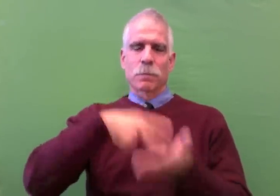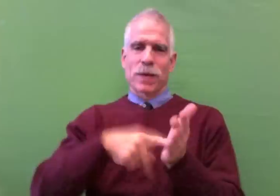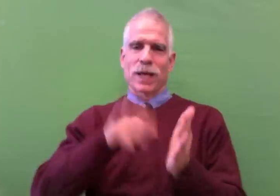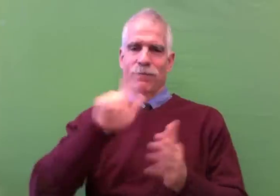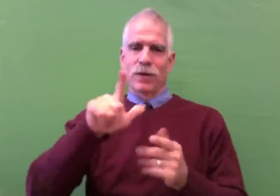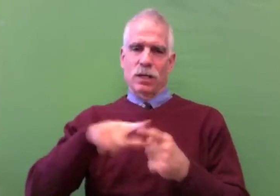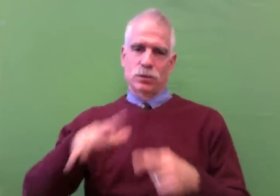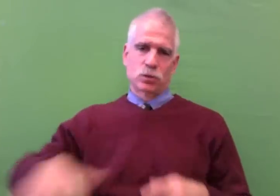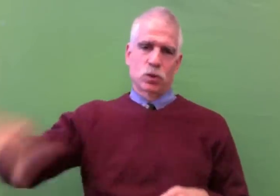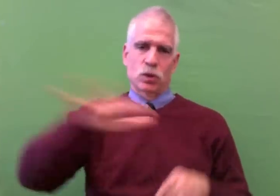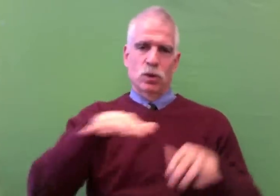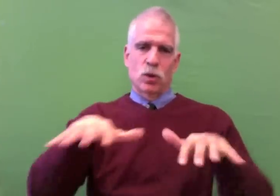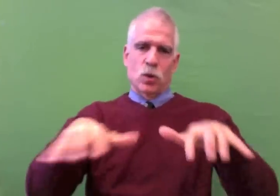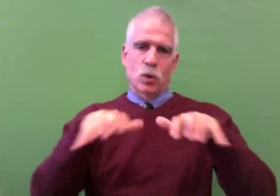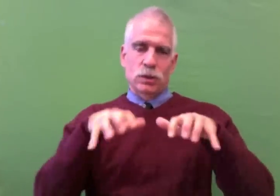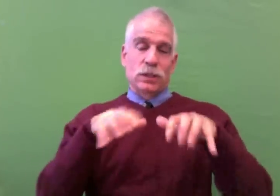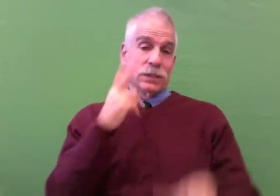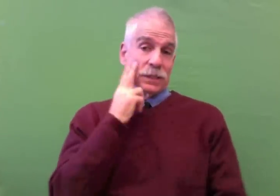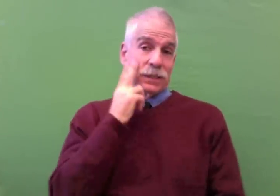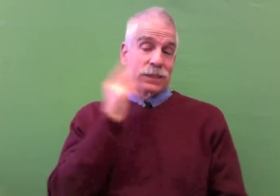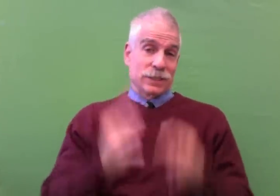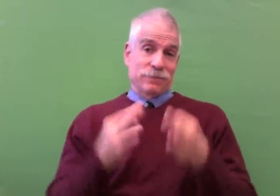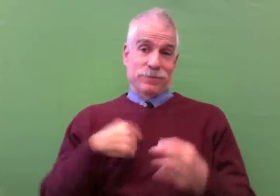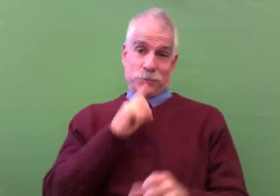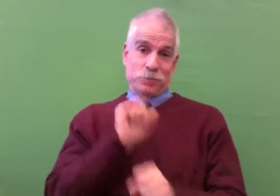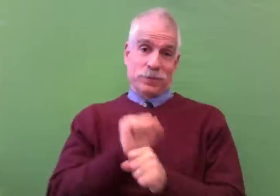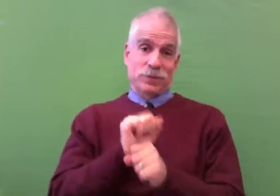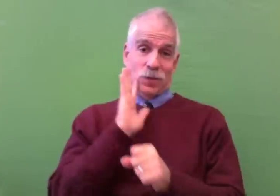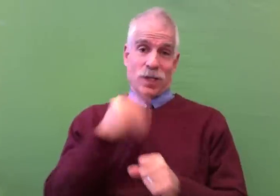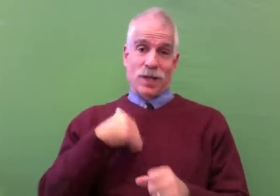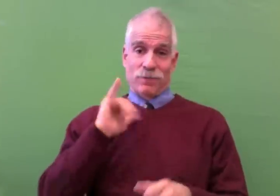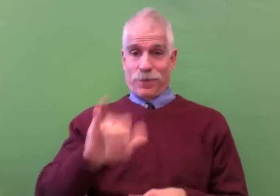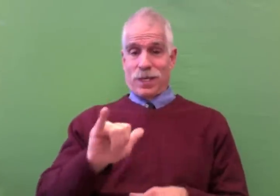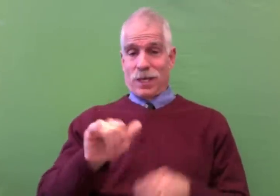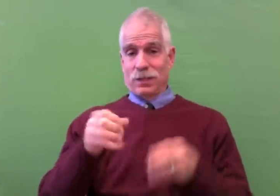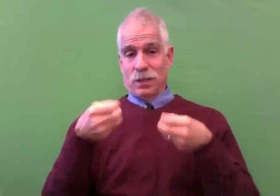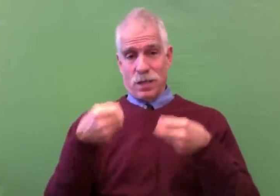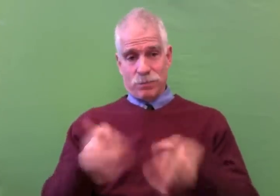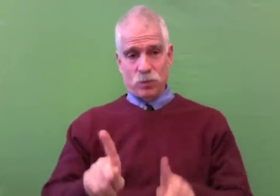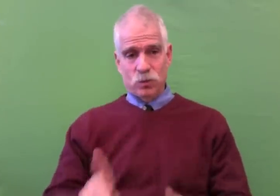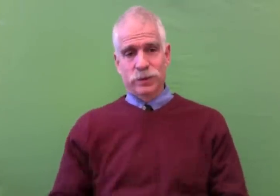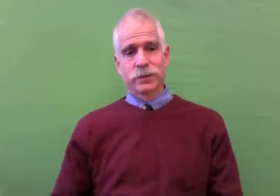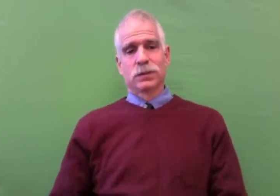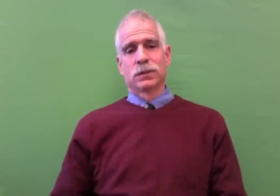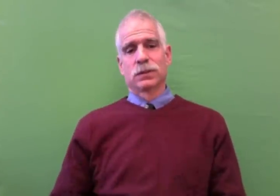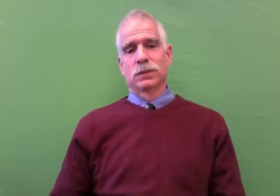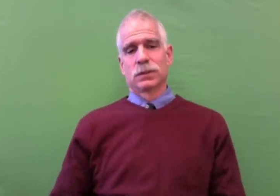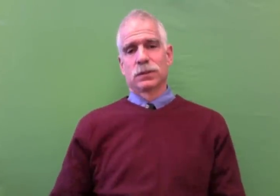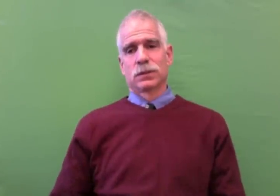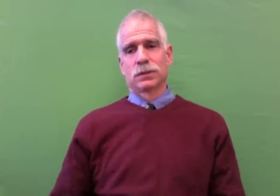so that it's relevant and meaningful to the whole audience. So hopefully we will have that opportunity.